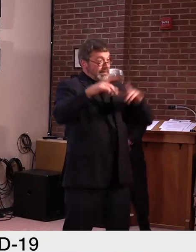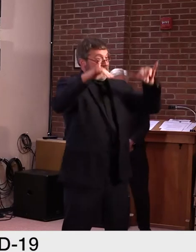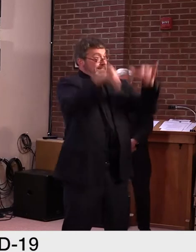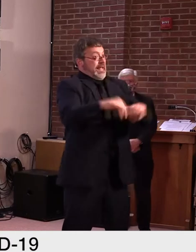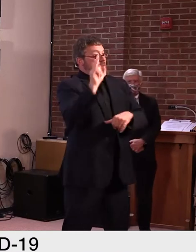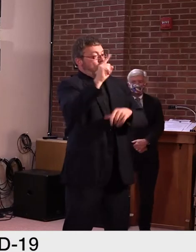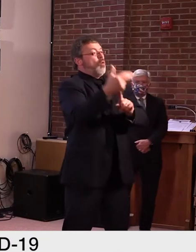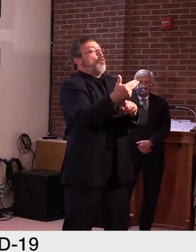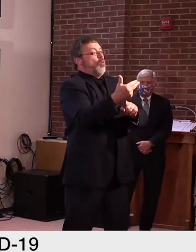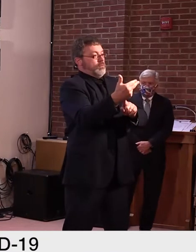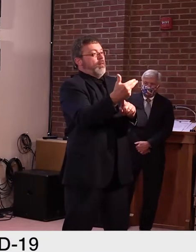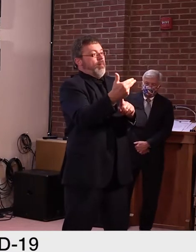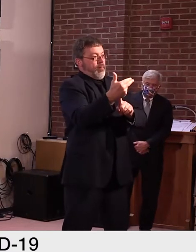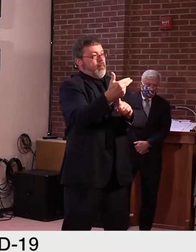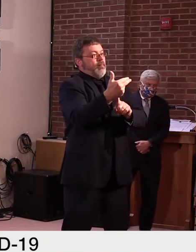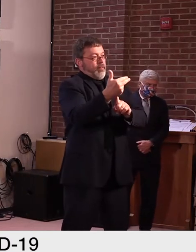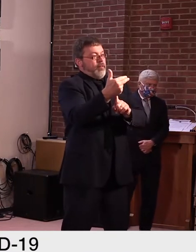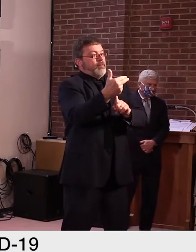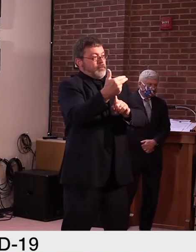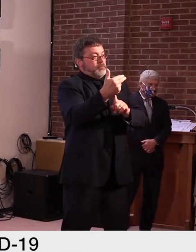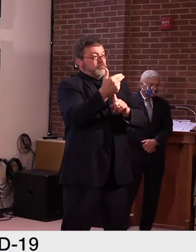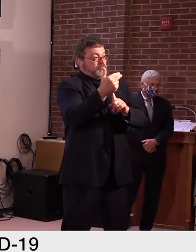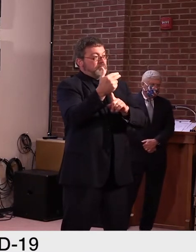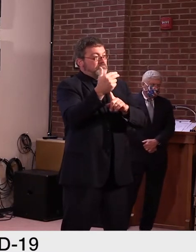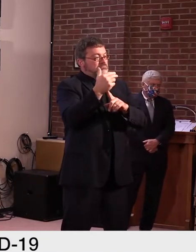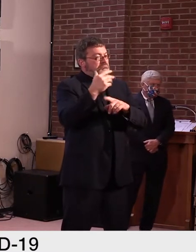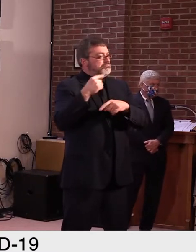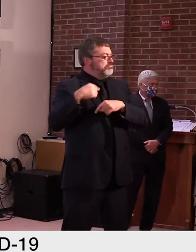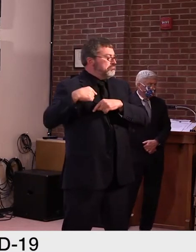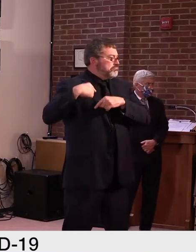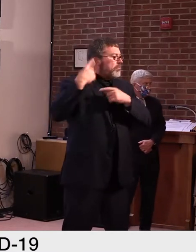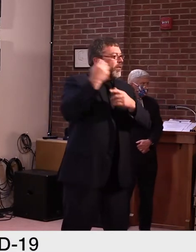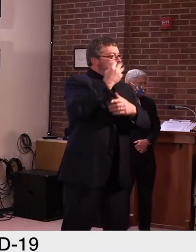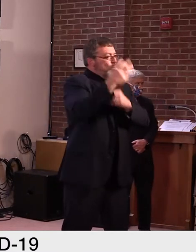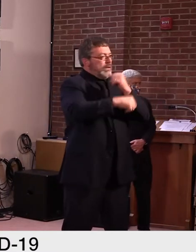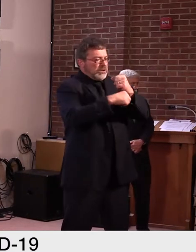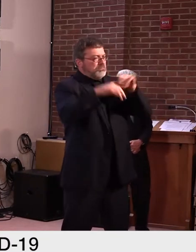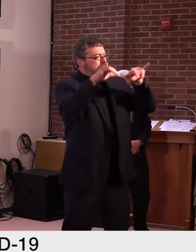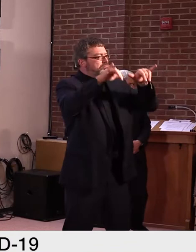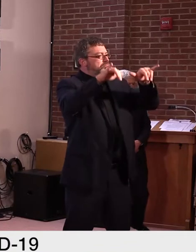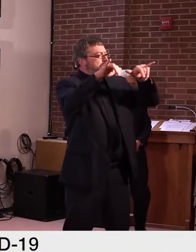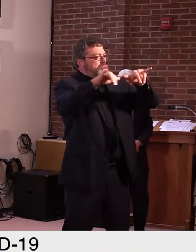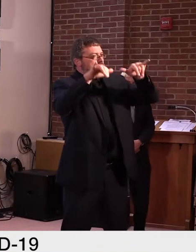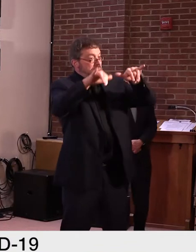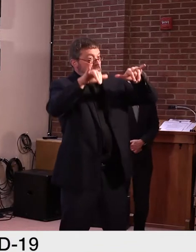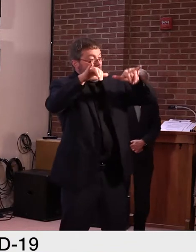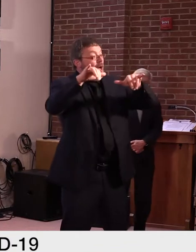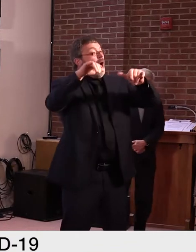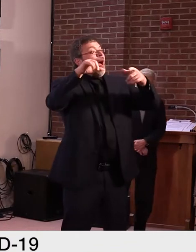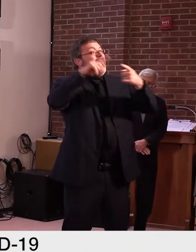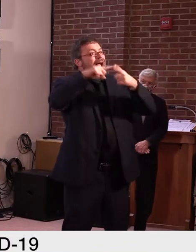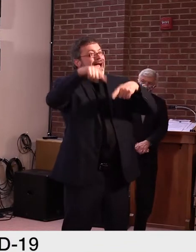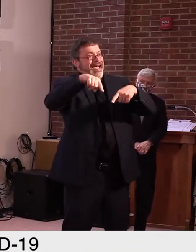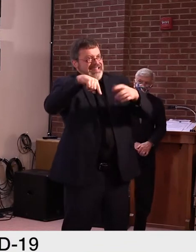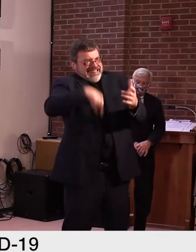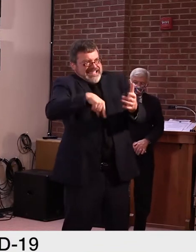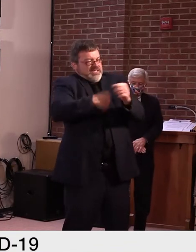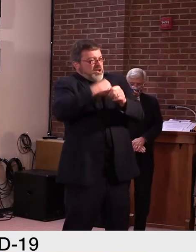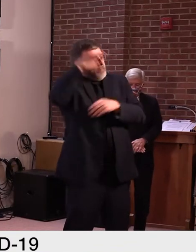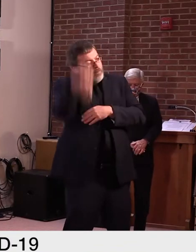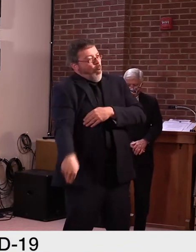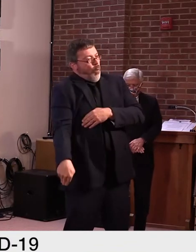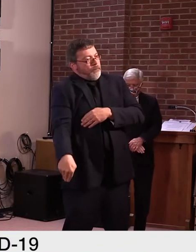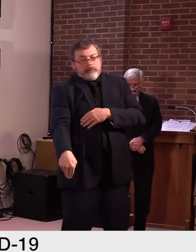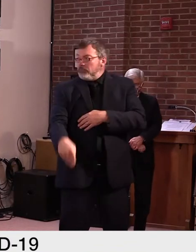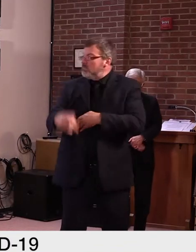similar year over year, but 2020 down significantly. So the lodging industry really hit hard as a